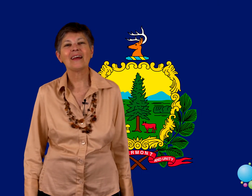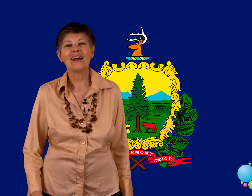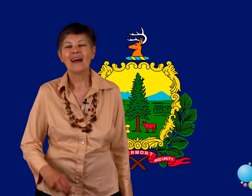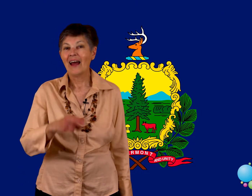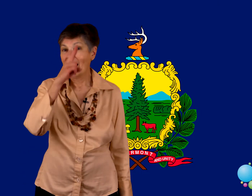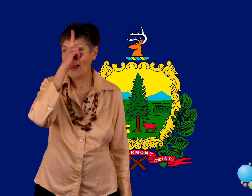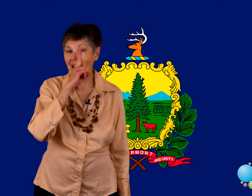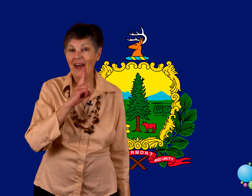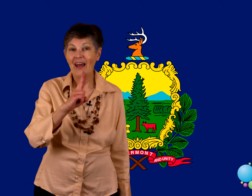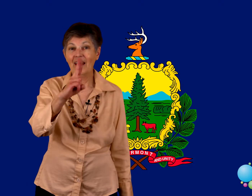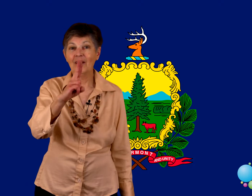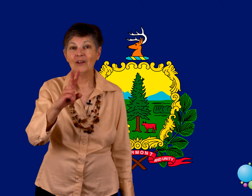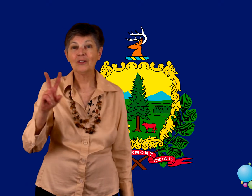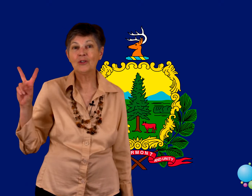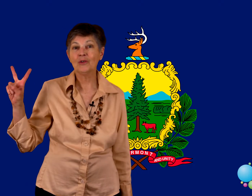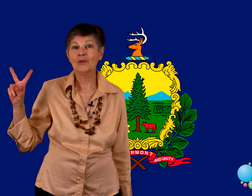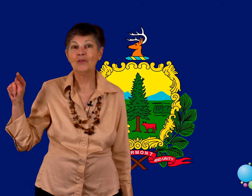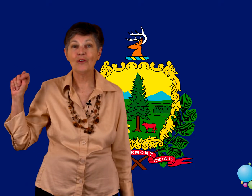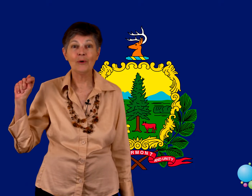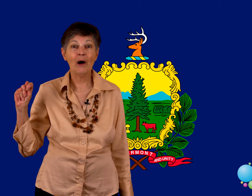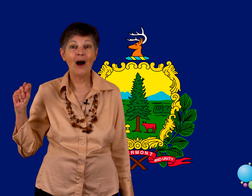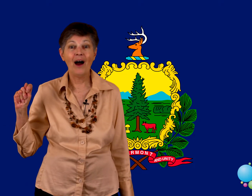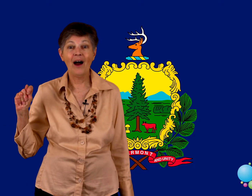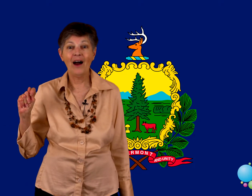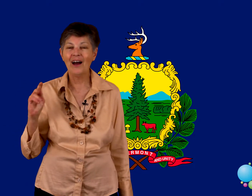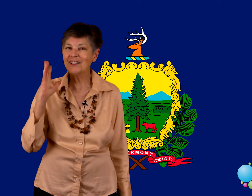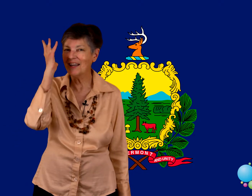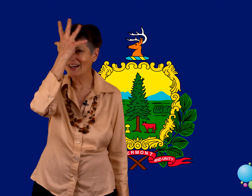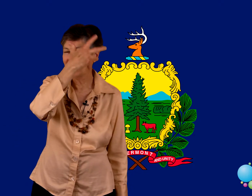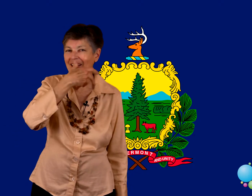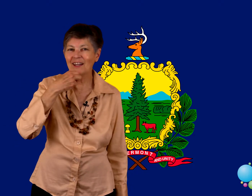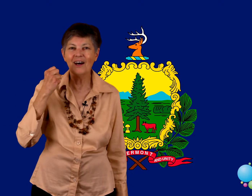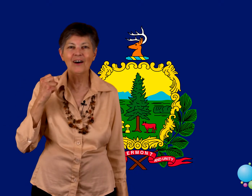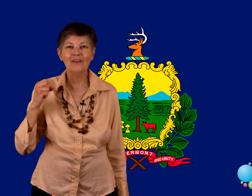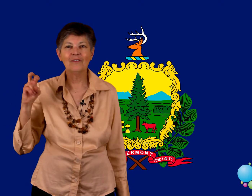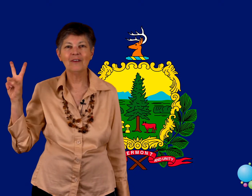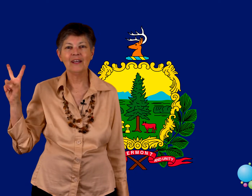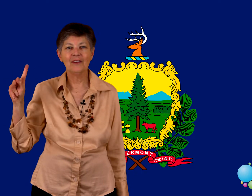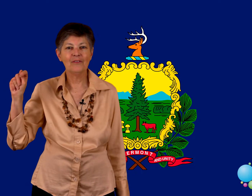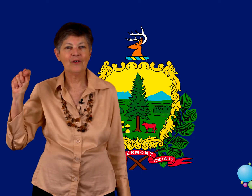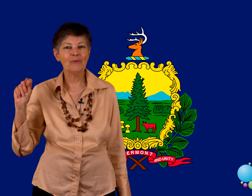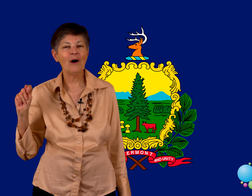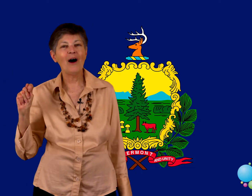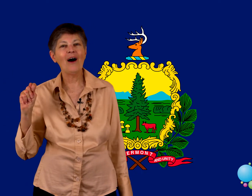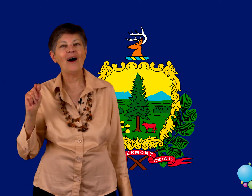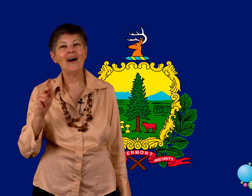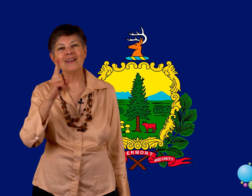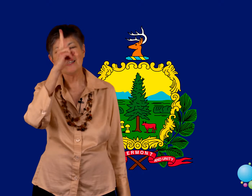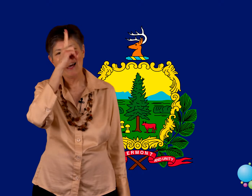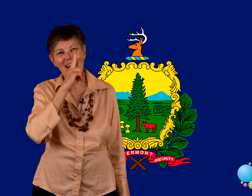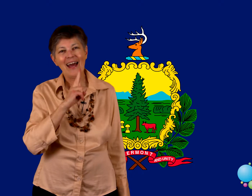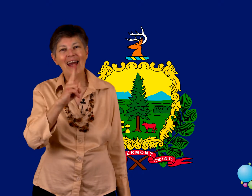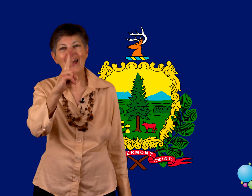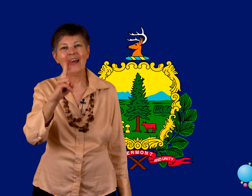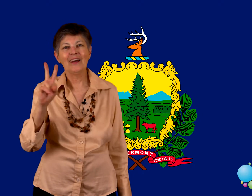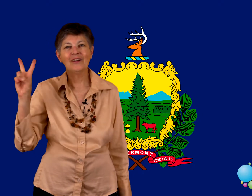Hail to Vermont, lovely Vermont. Hail